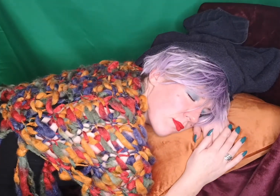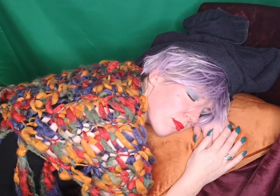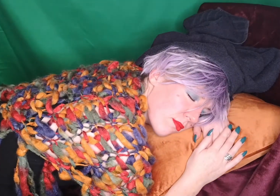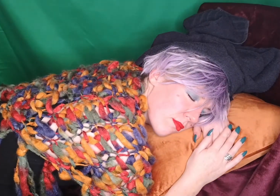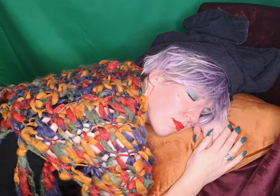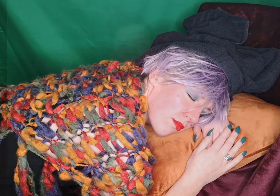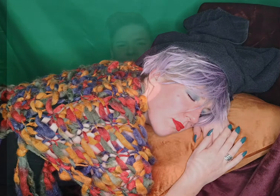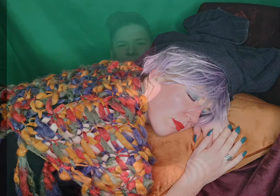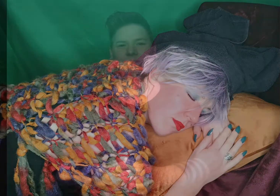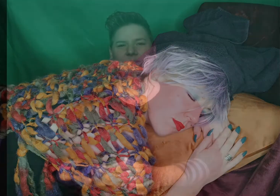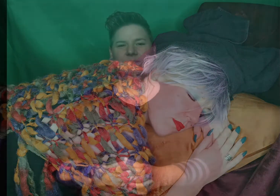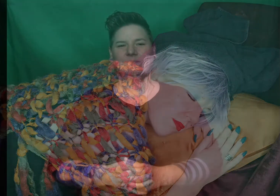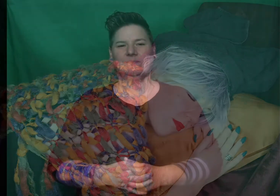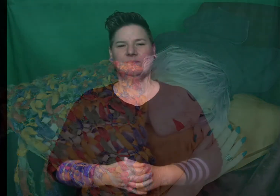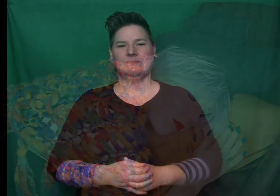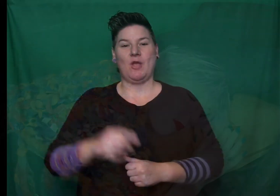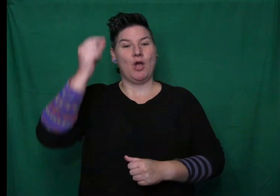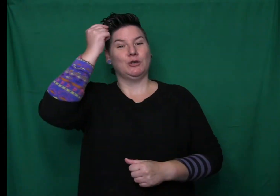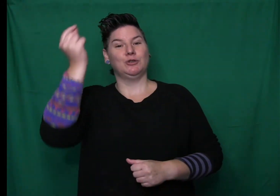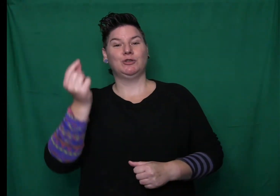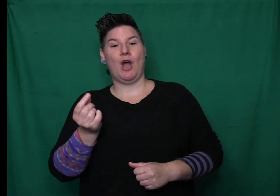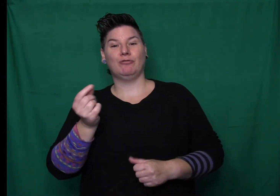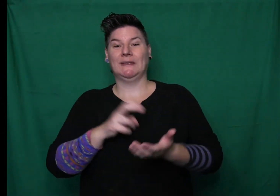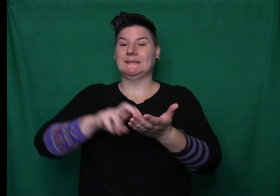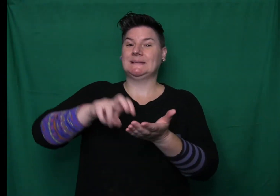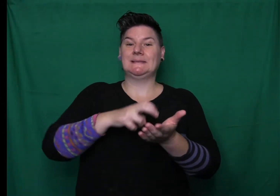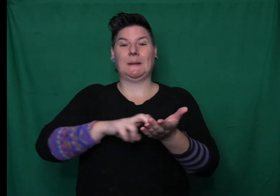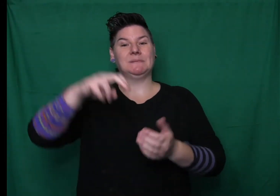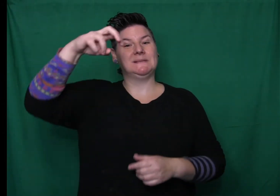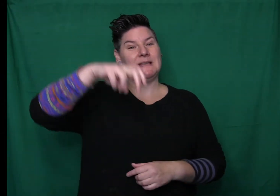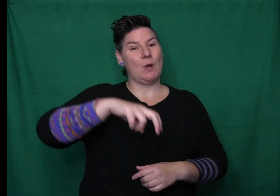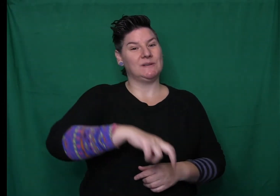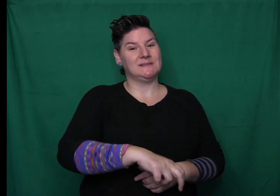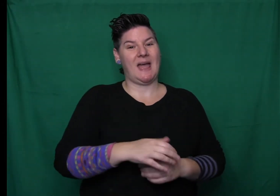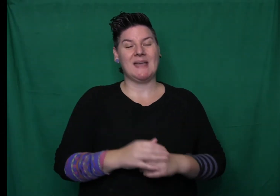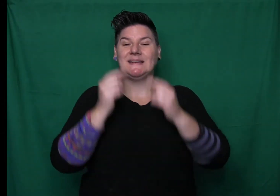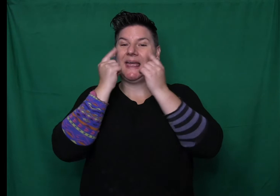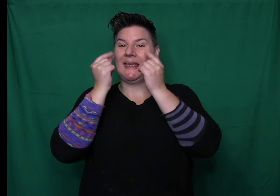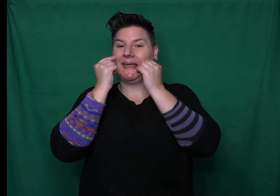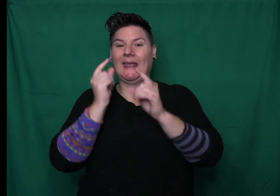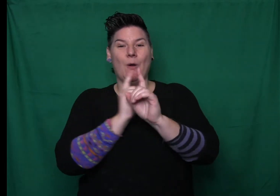Dorry skipped downstairs and Gink went with her. Dorry went into the kitchen.